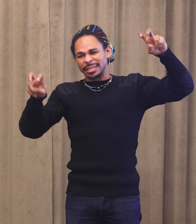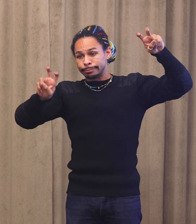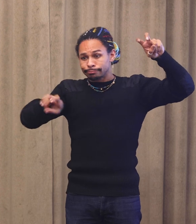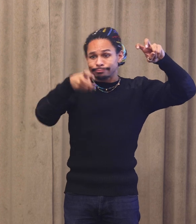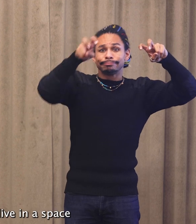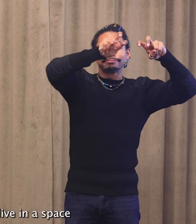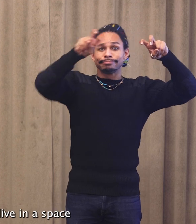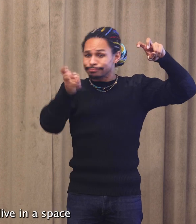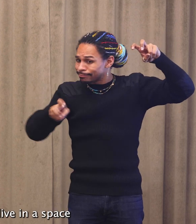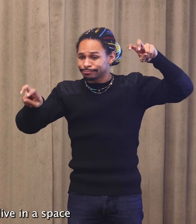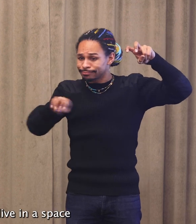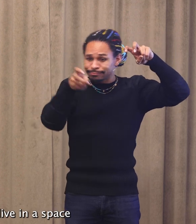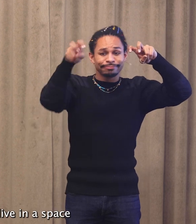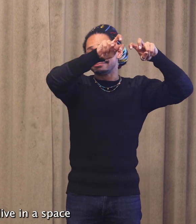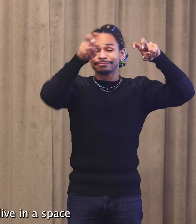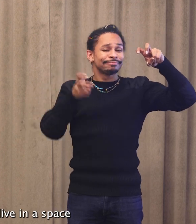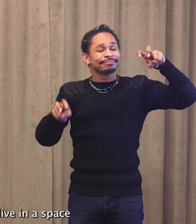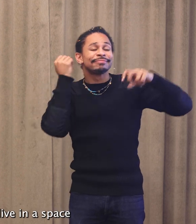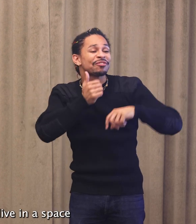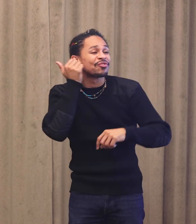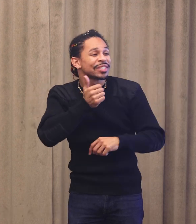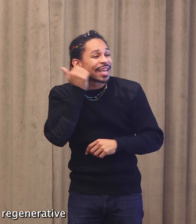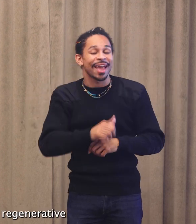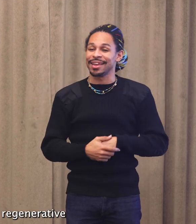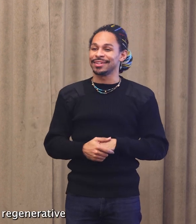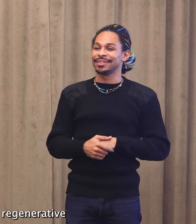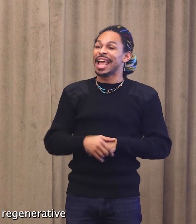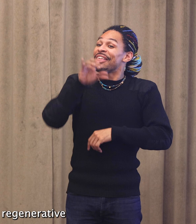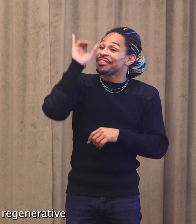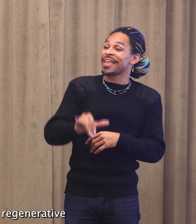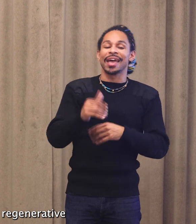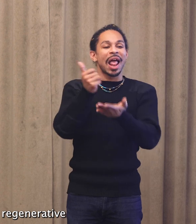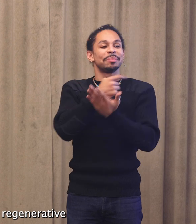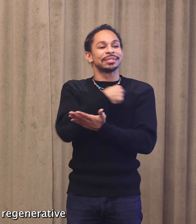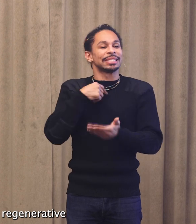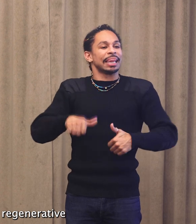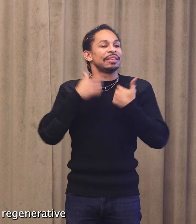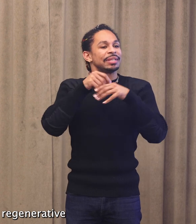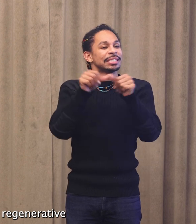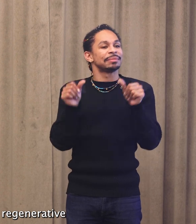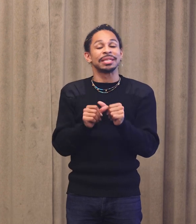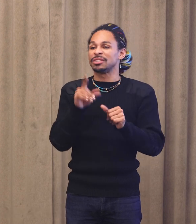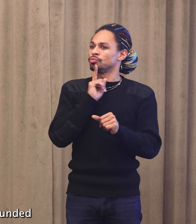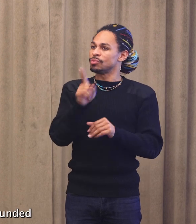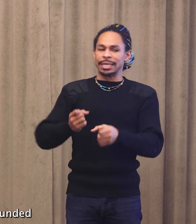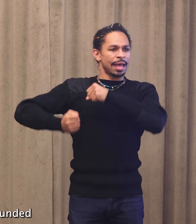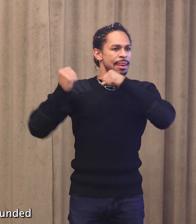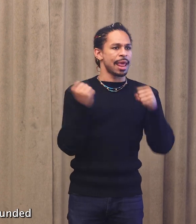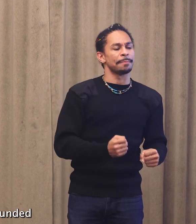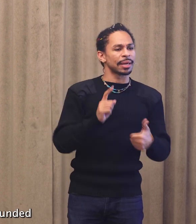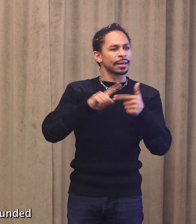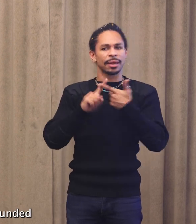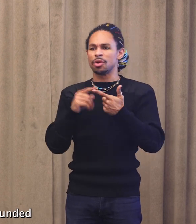And choosing to live in a space that is dynamic, regenerative, and